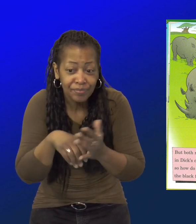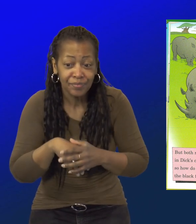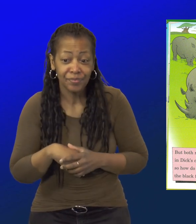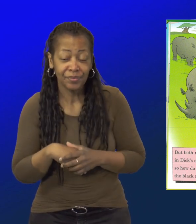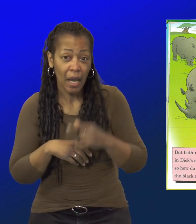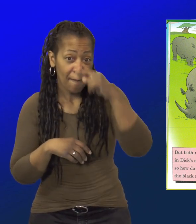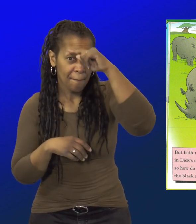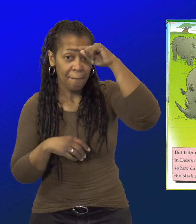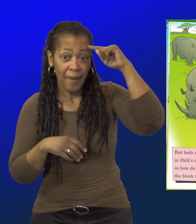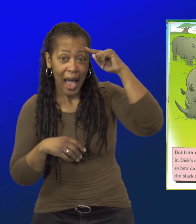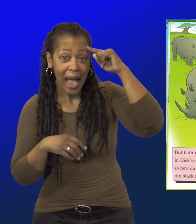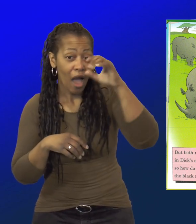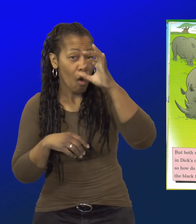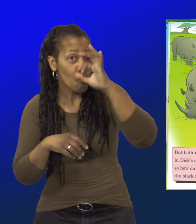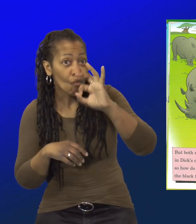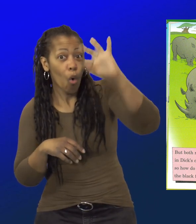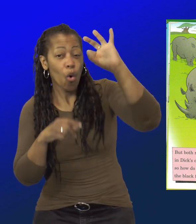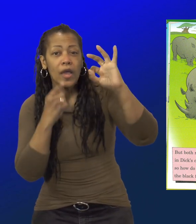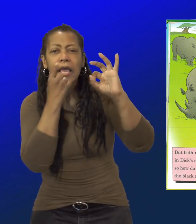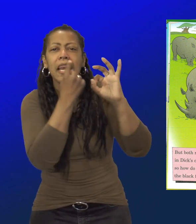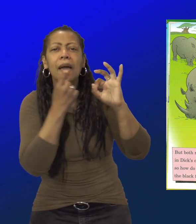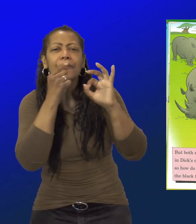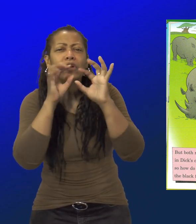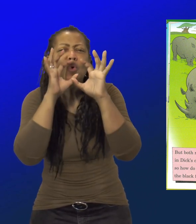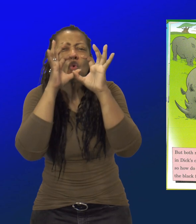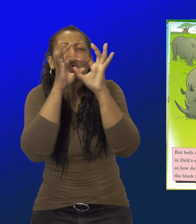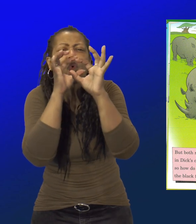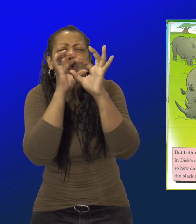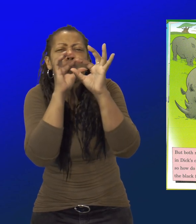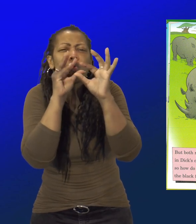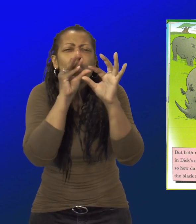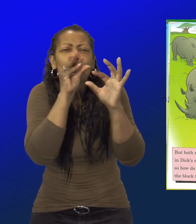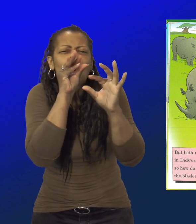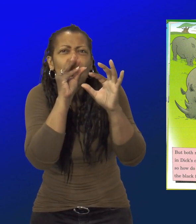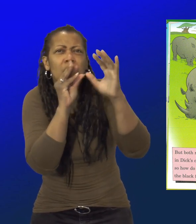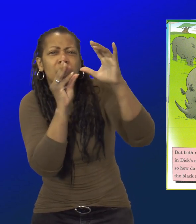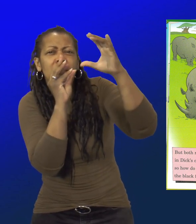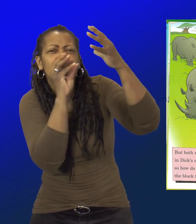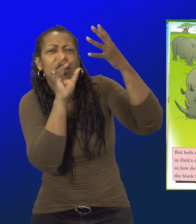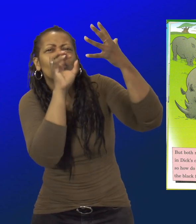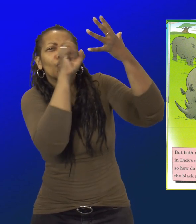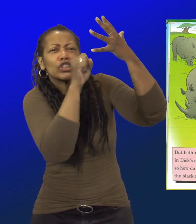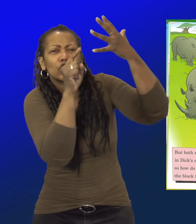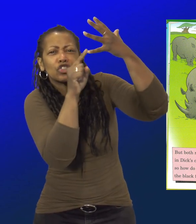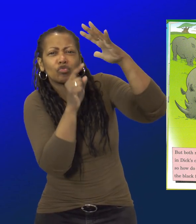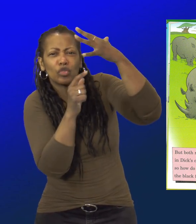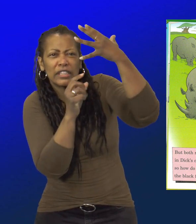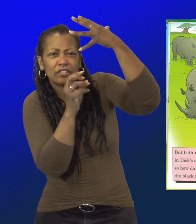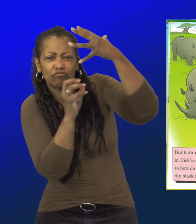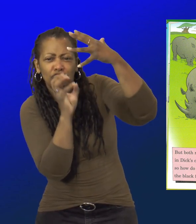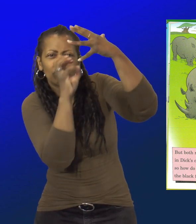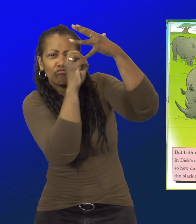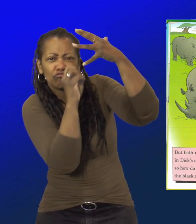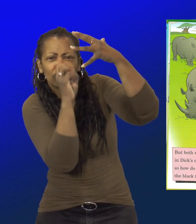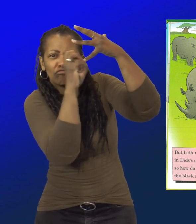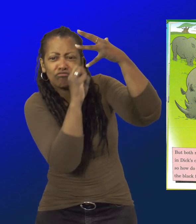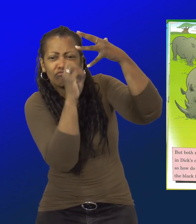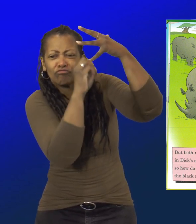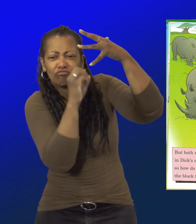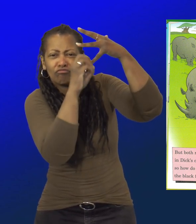A black rhino's lips are agile. With these, he reaches out to